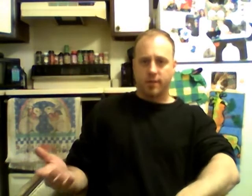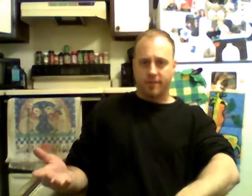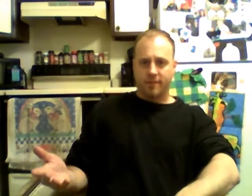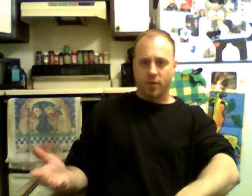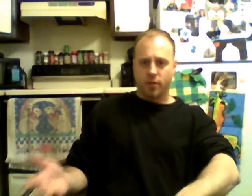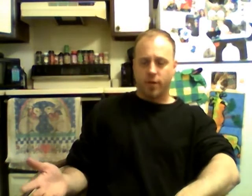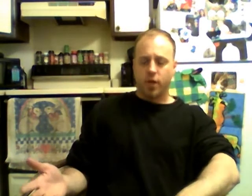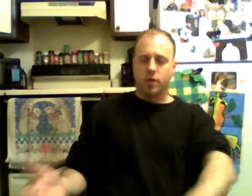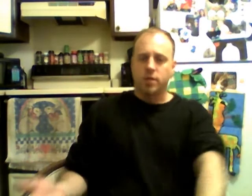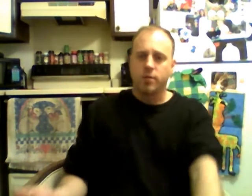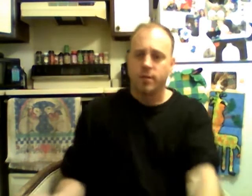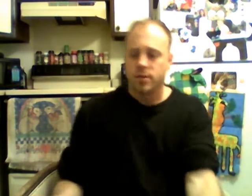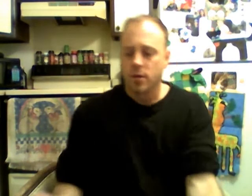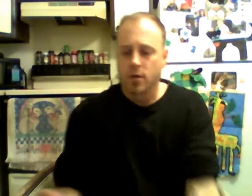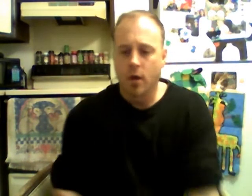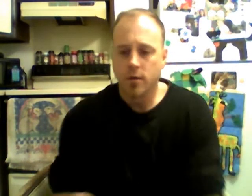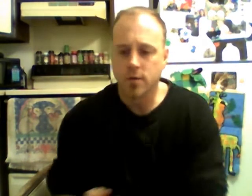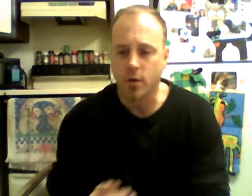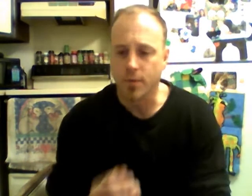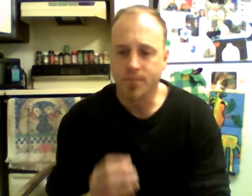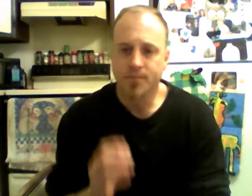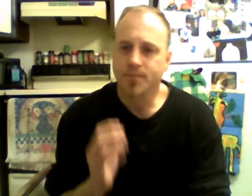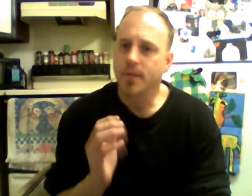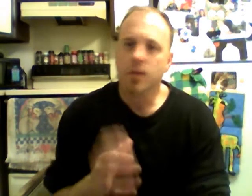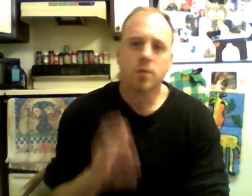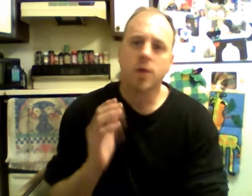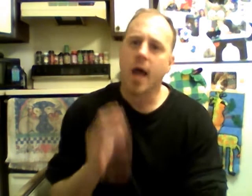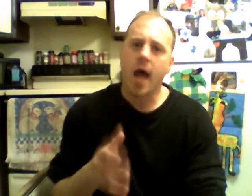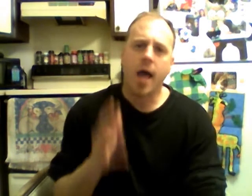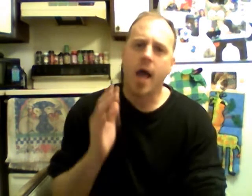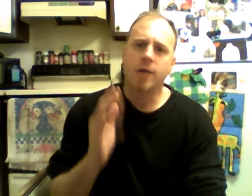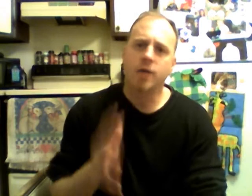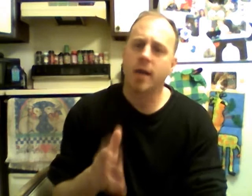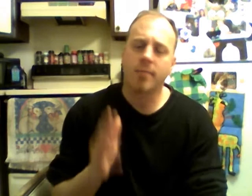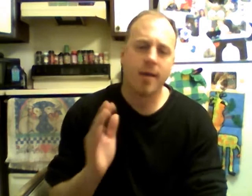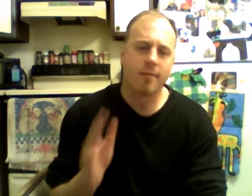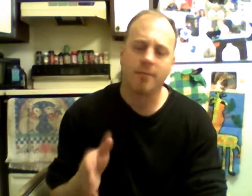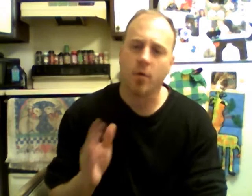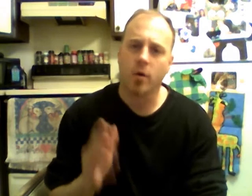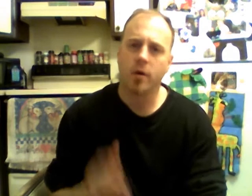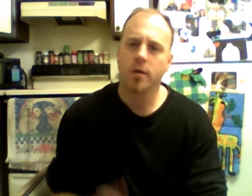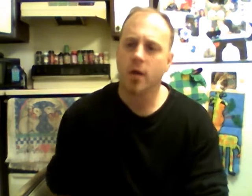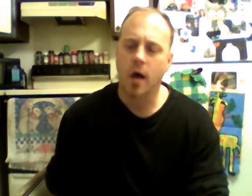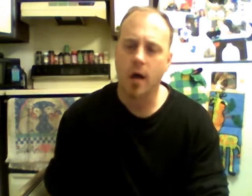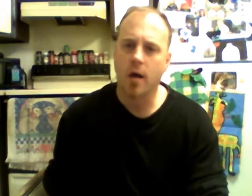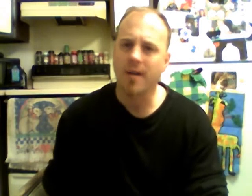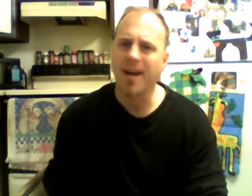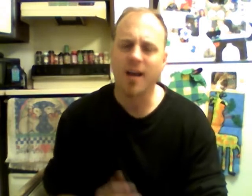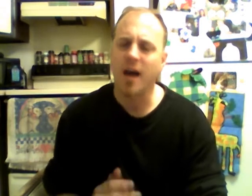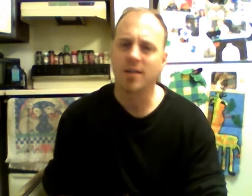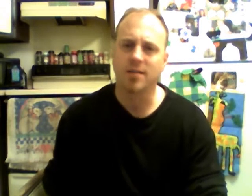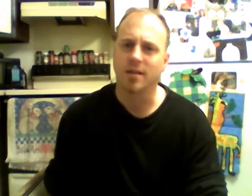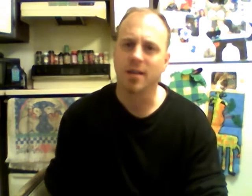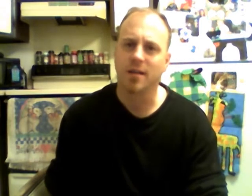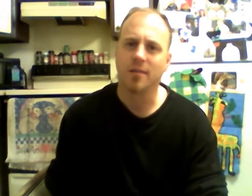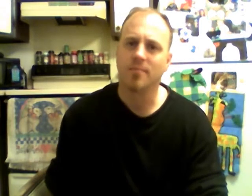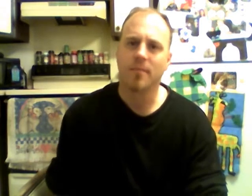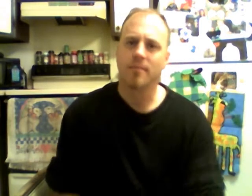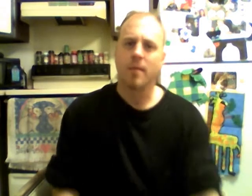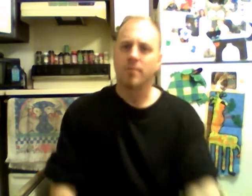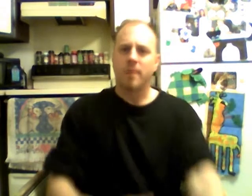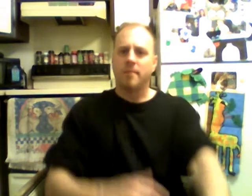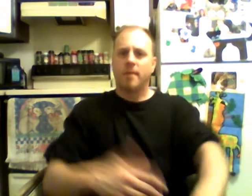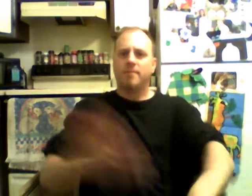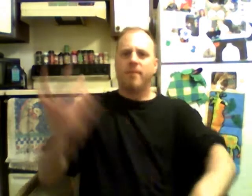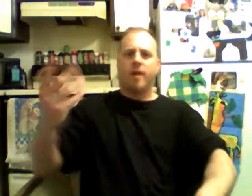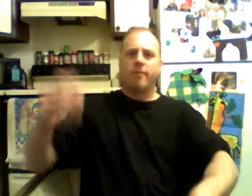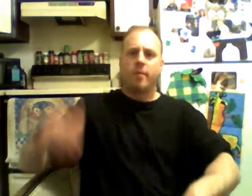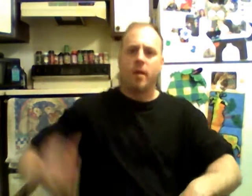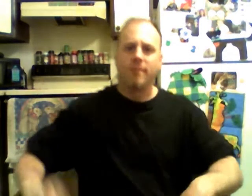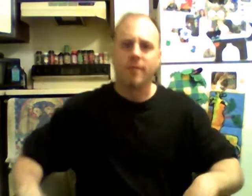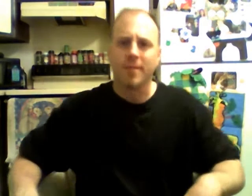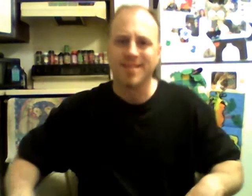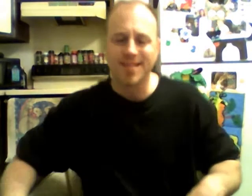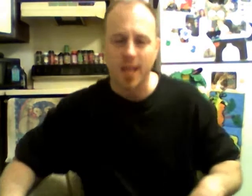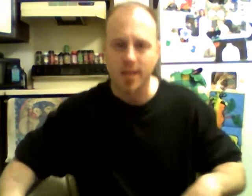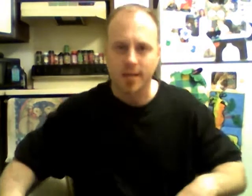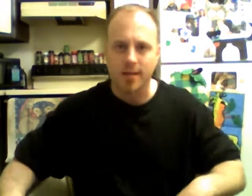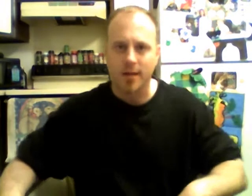can feel really good to do this so so i i try to pay it forward uh not constantly i'm i'm i'm far from from a saint and